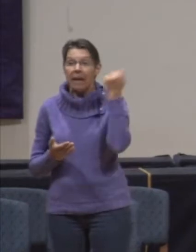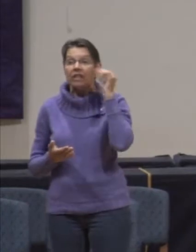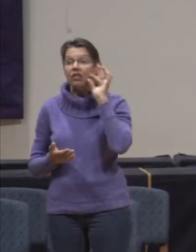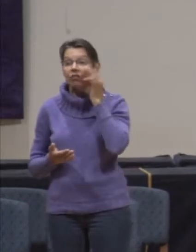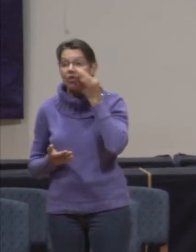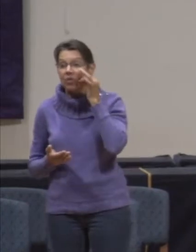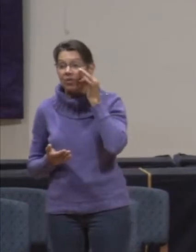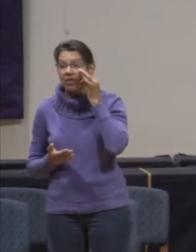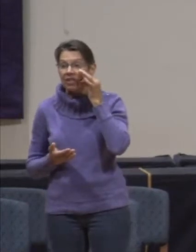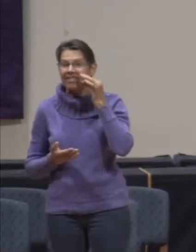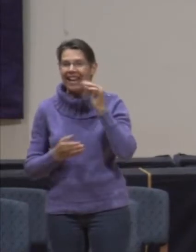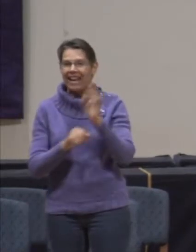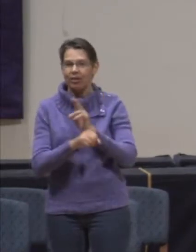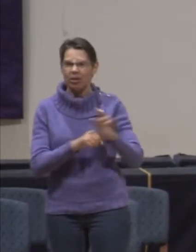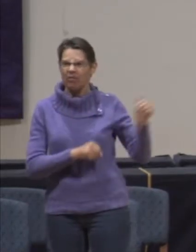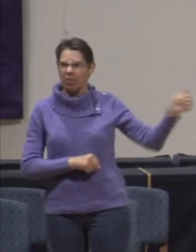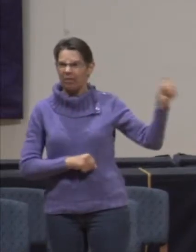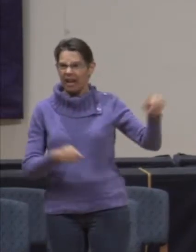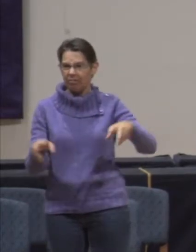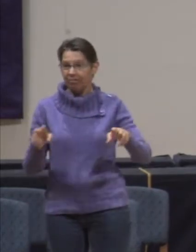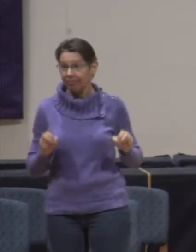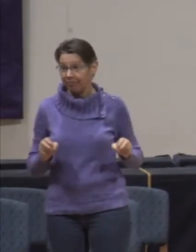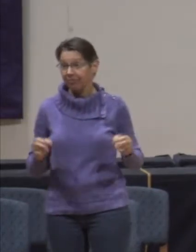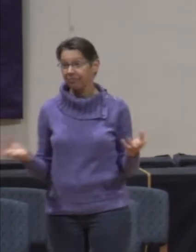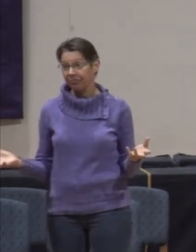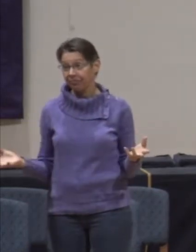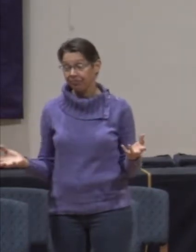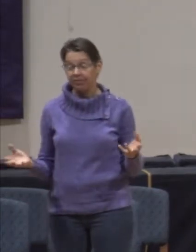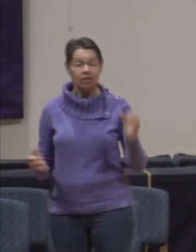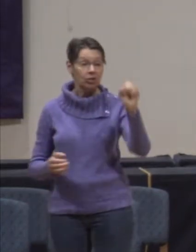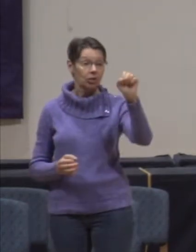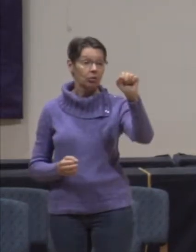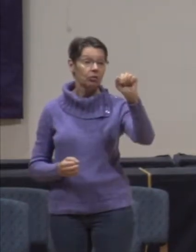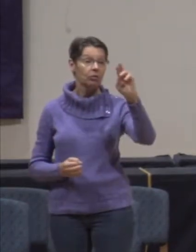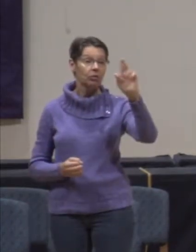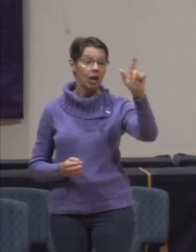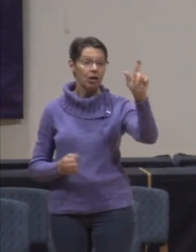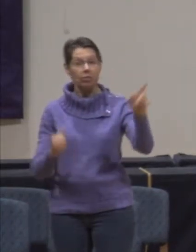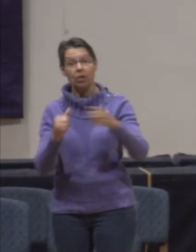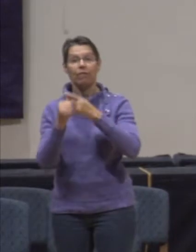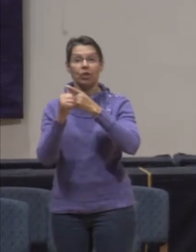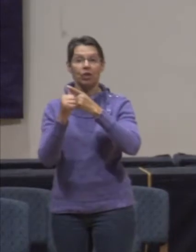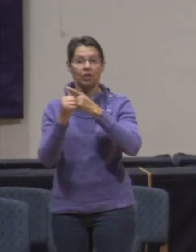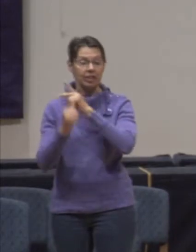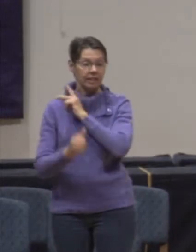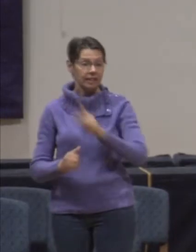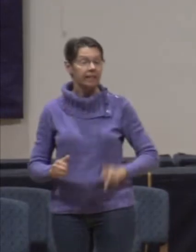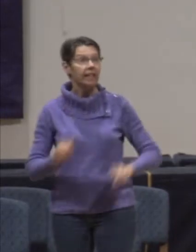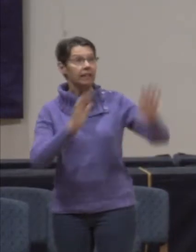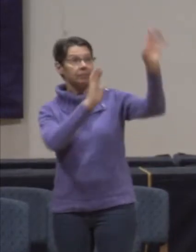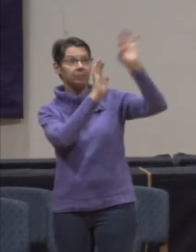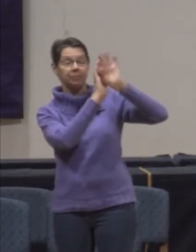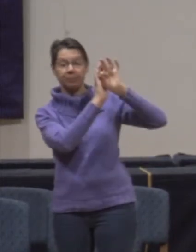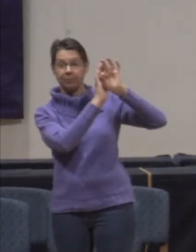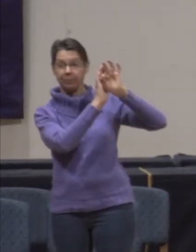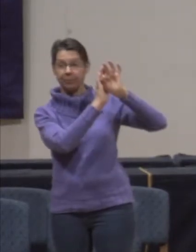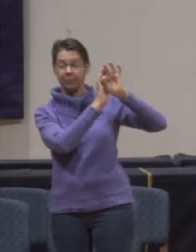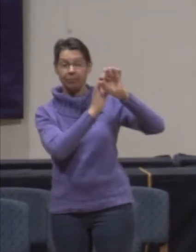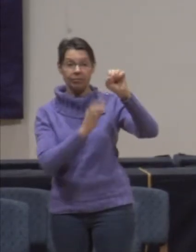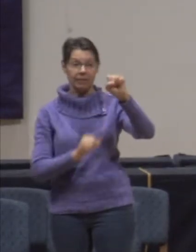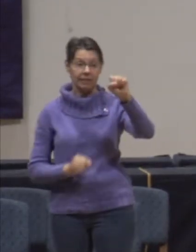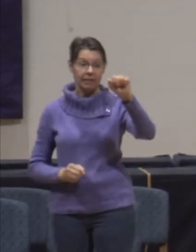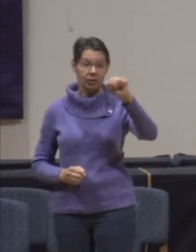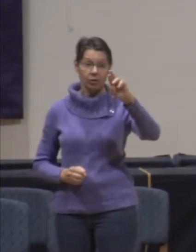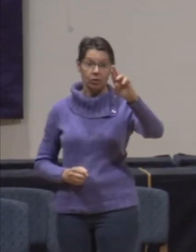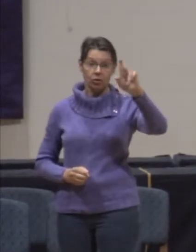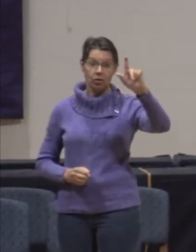tell them I will give them a king. And so Saul is the first king anointed over the people. And Saul is just perhaps not